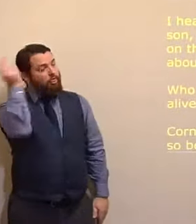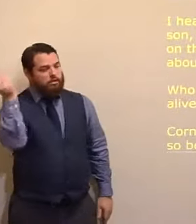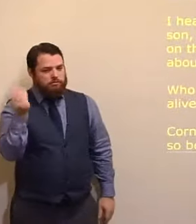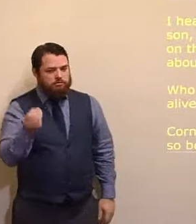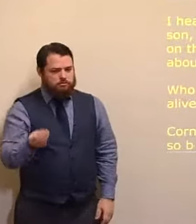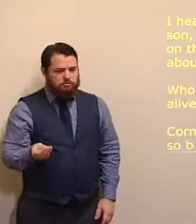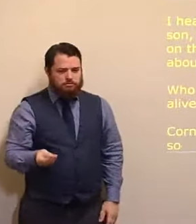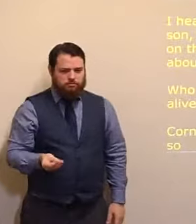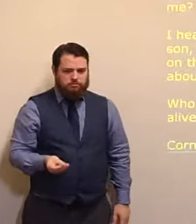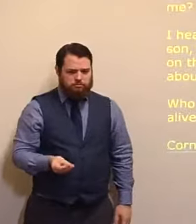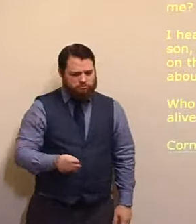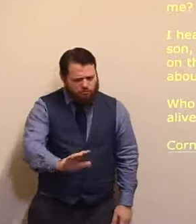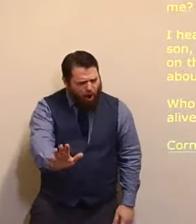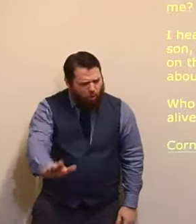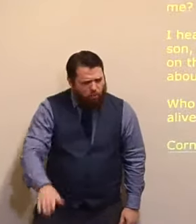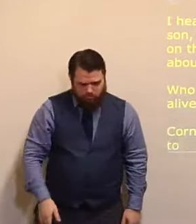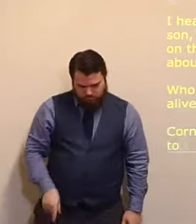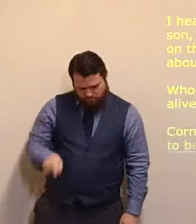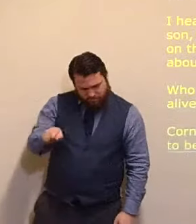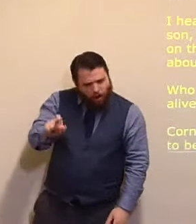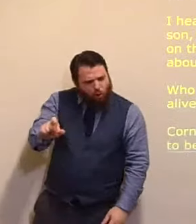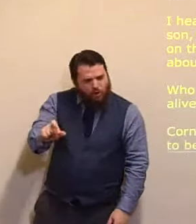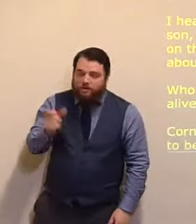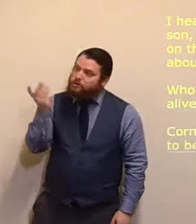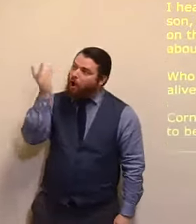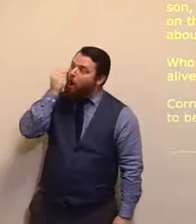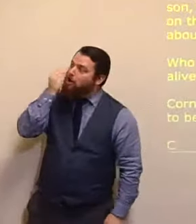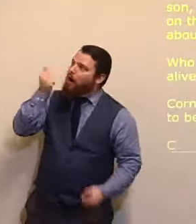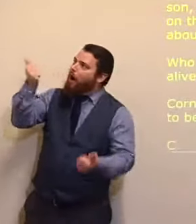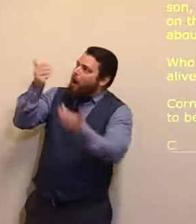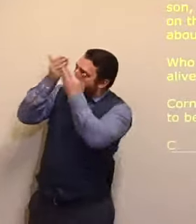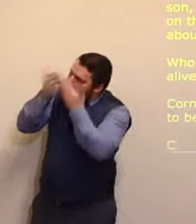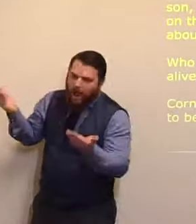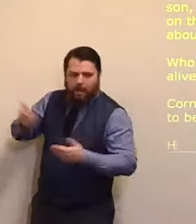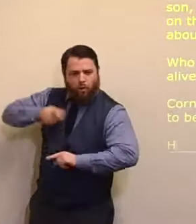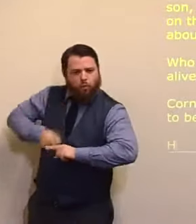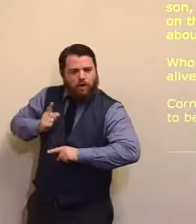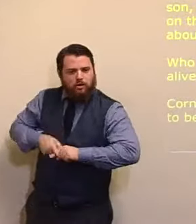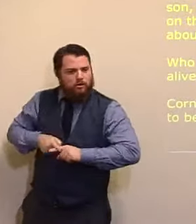not of his own prowess, but based on what Christ has done.